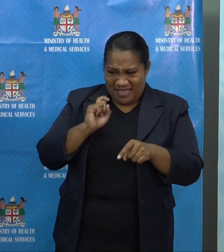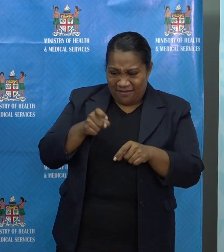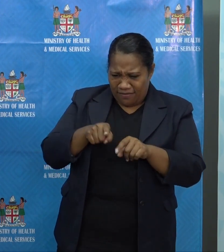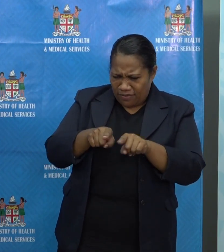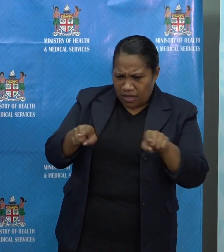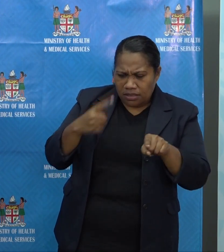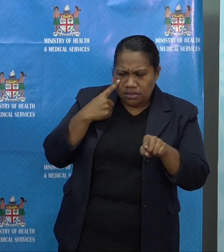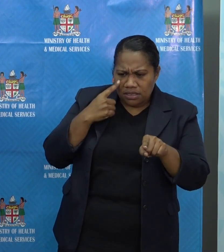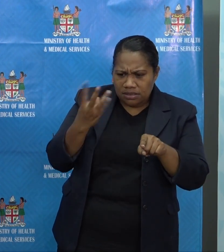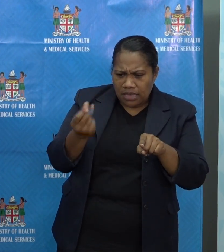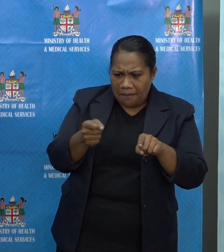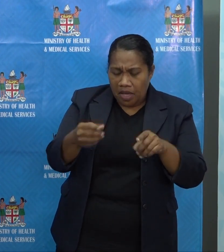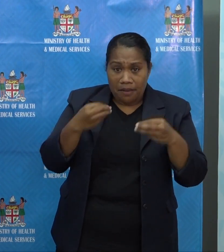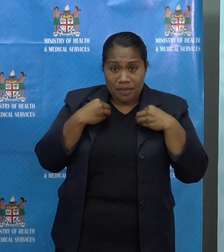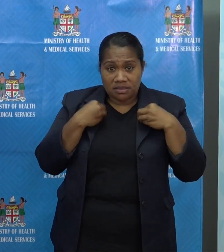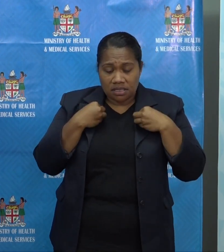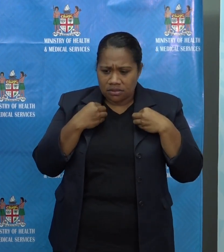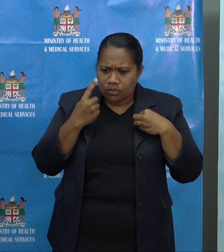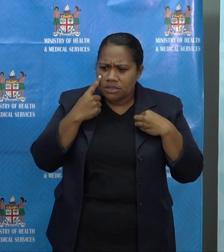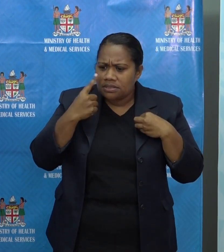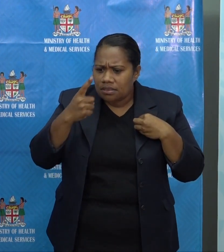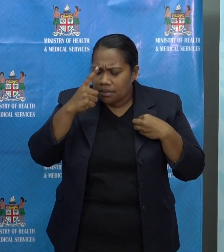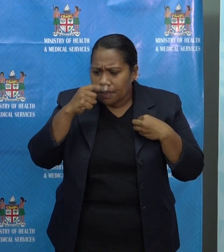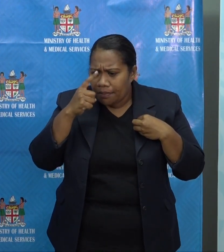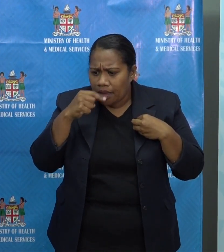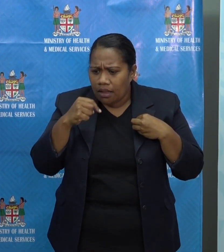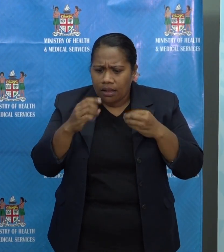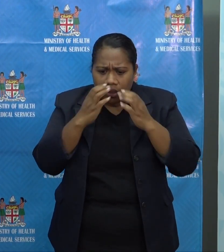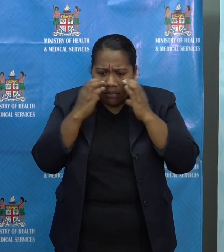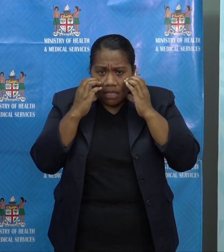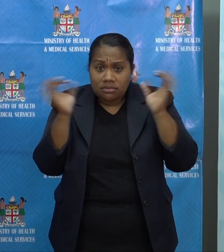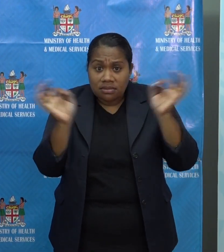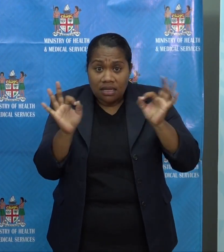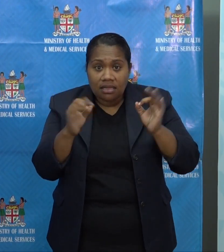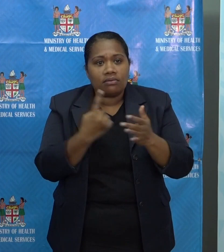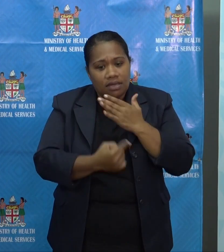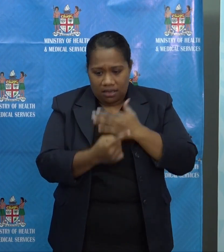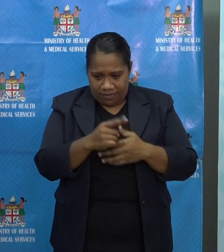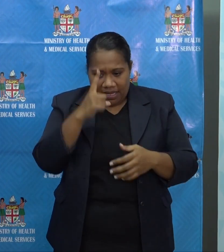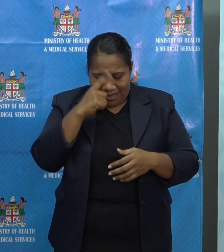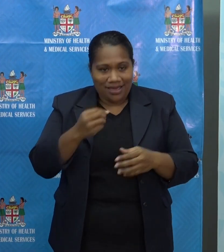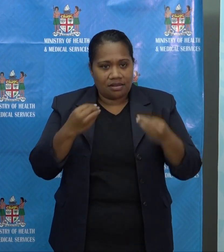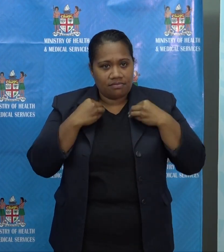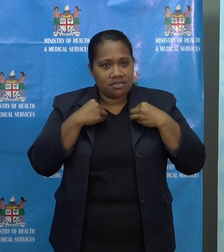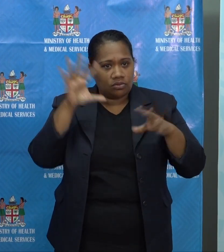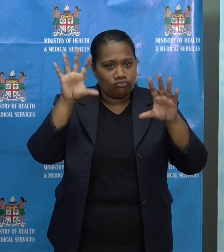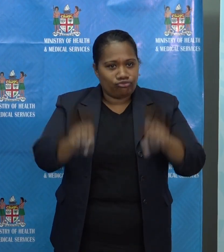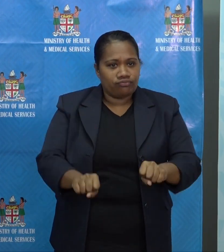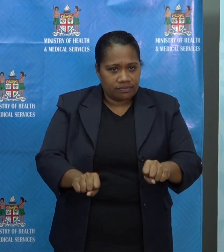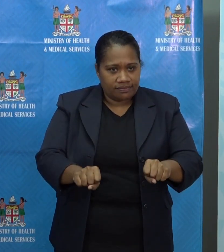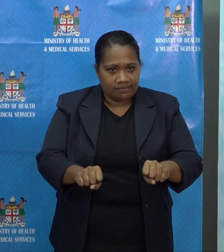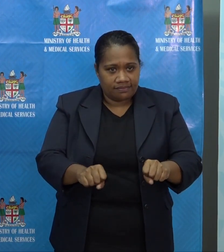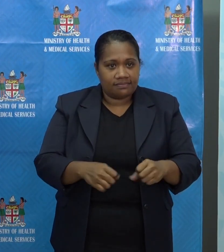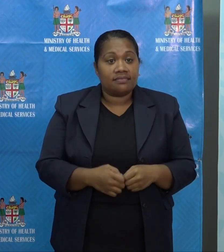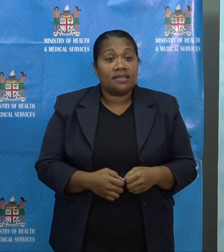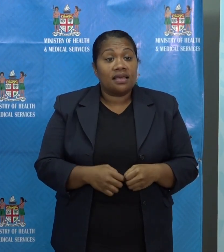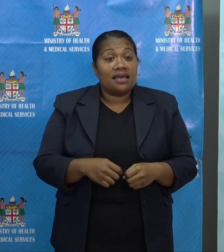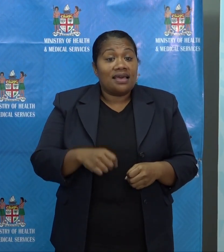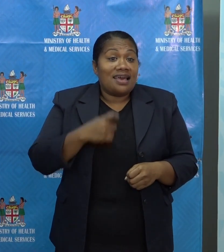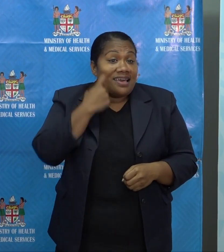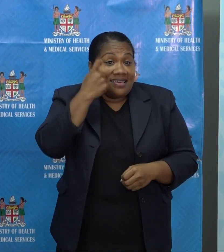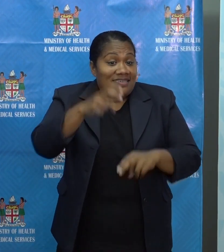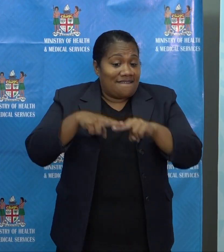And for all businesses and in all public transportation vehicles, all patrons must have the CAF Fiji downloaded on their phone